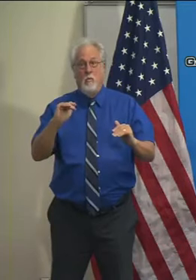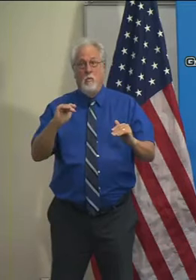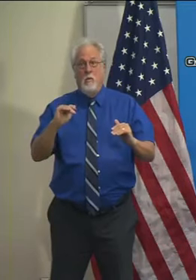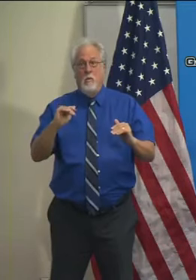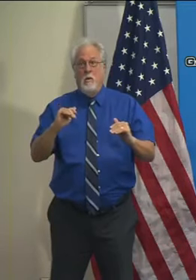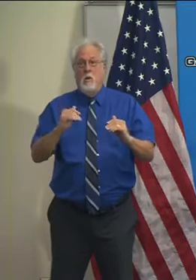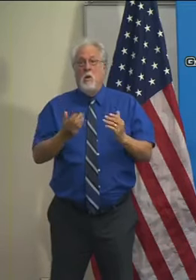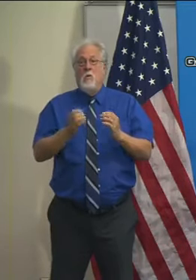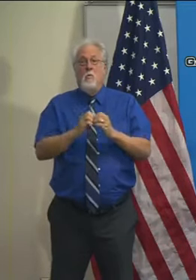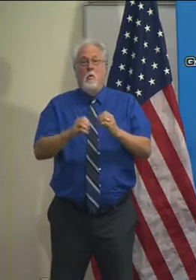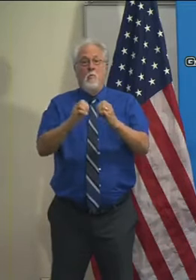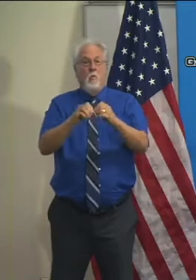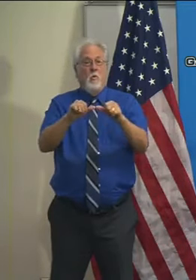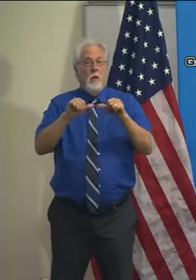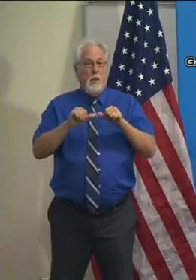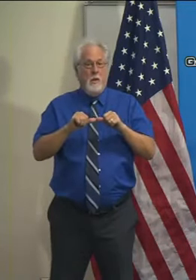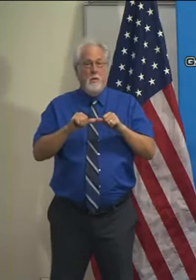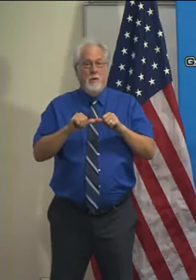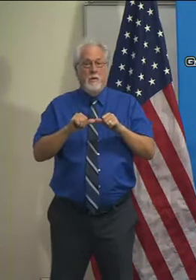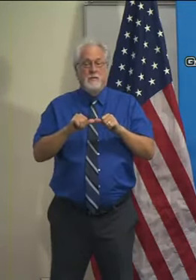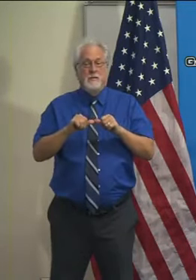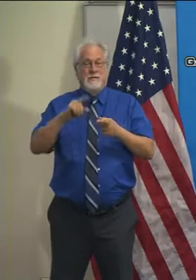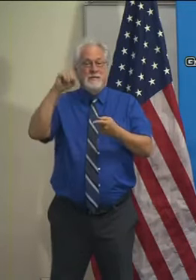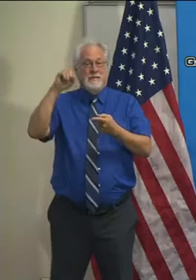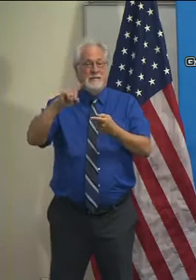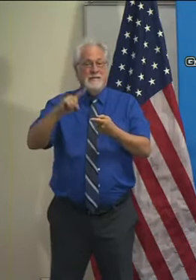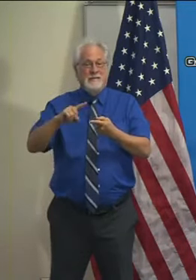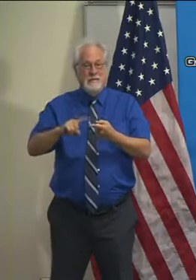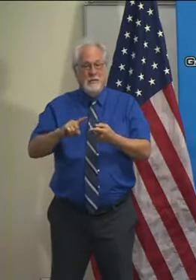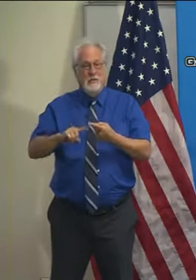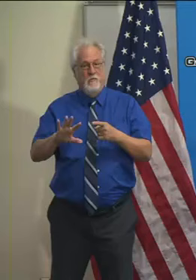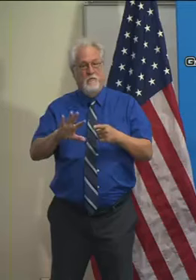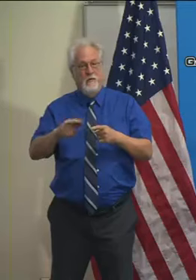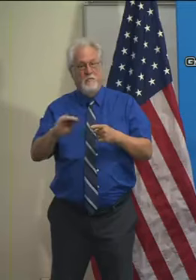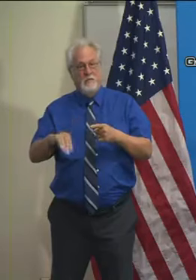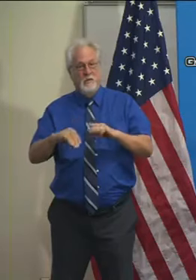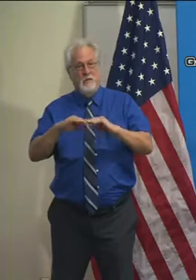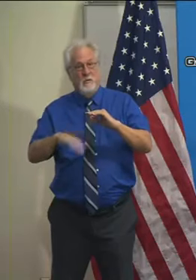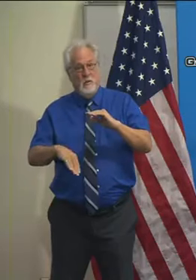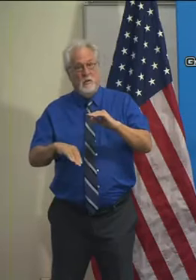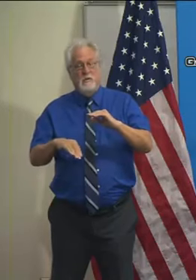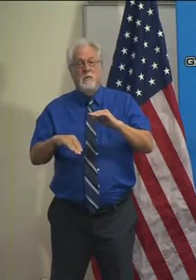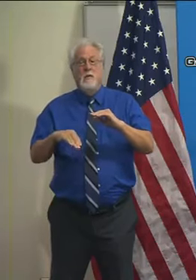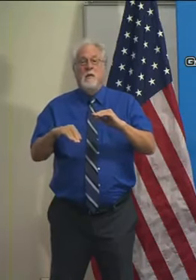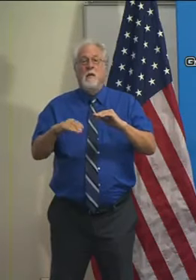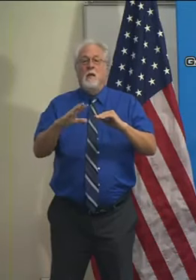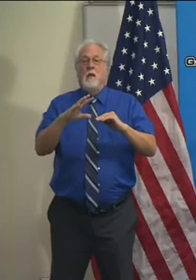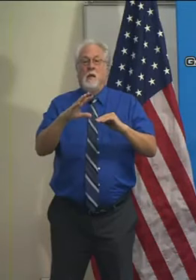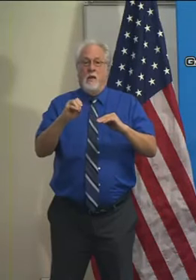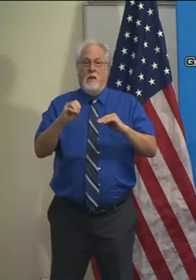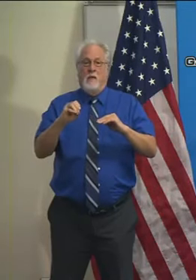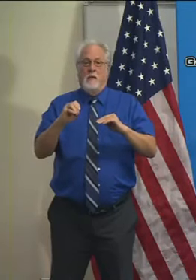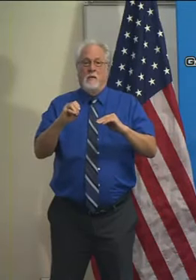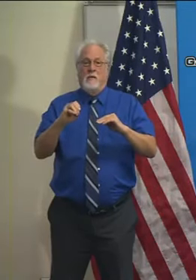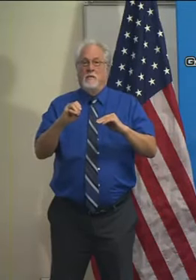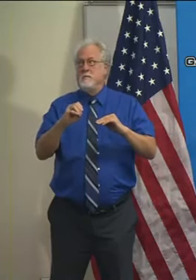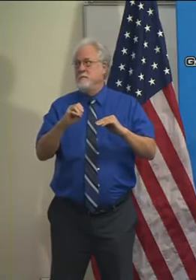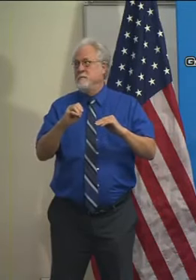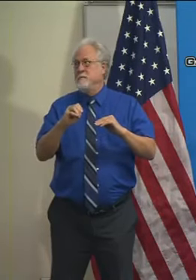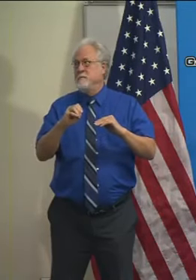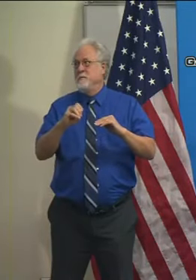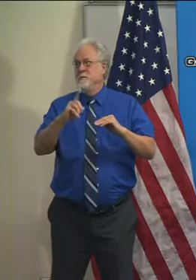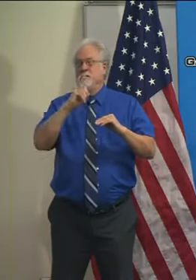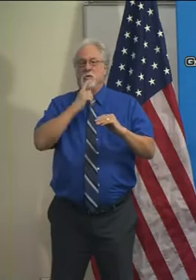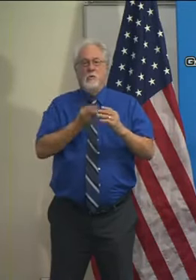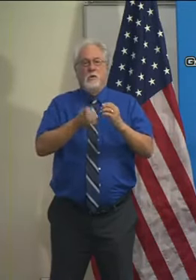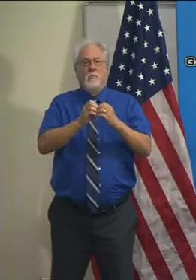there will be more and more areas that get down to 5% or below, and certainly that more and